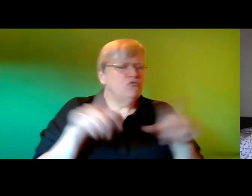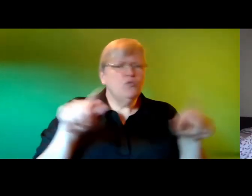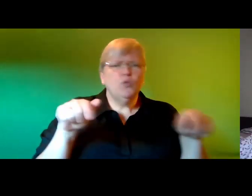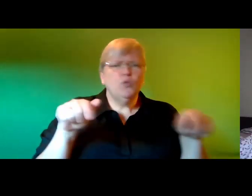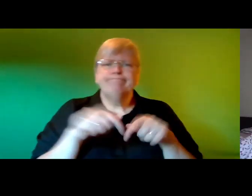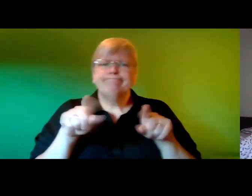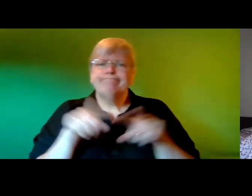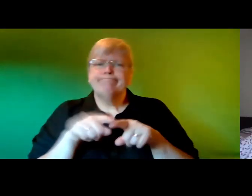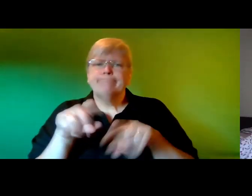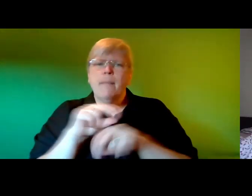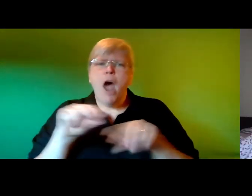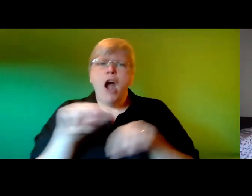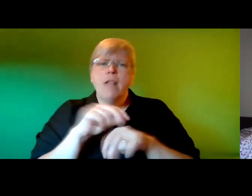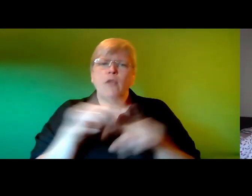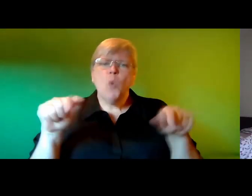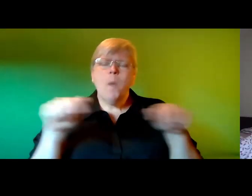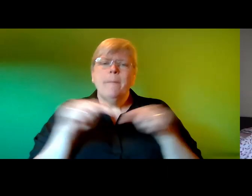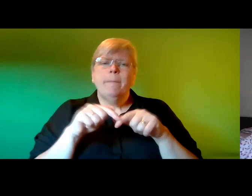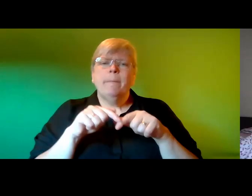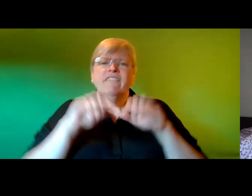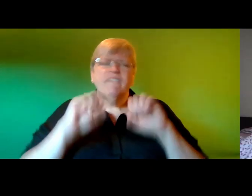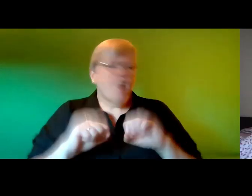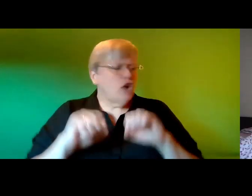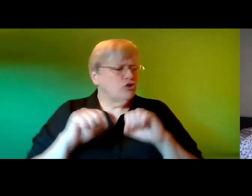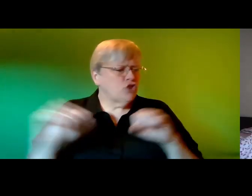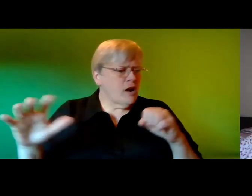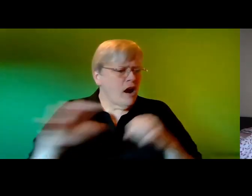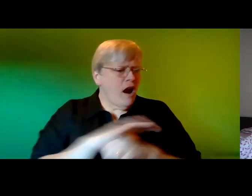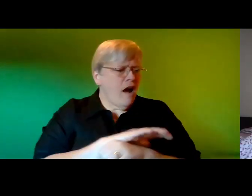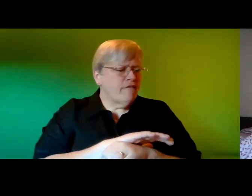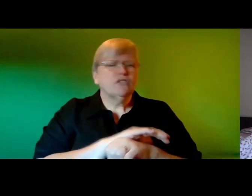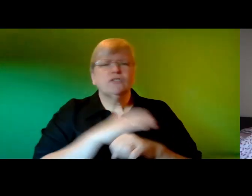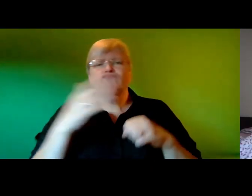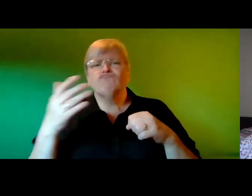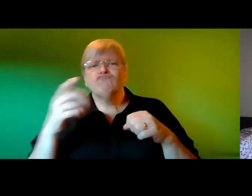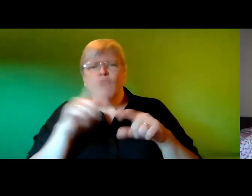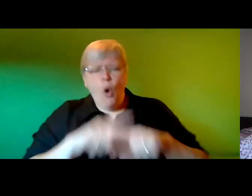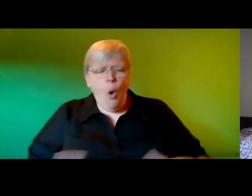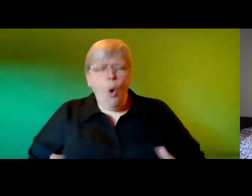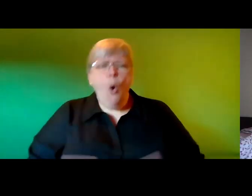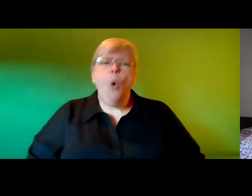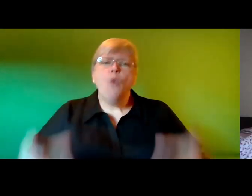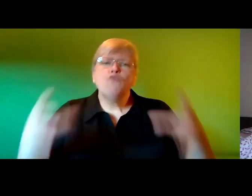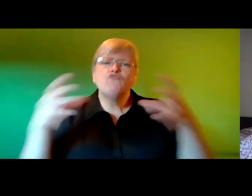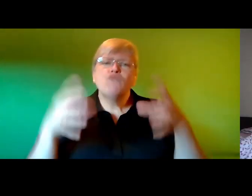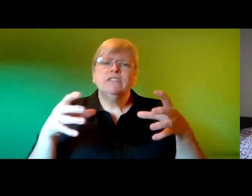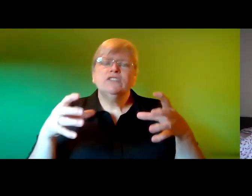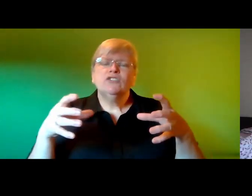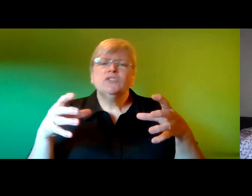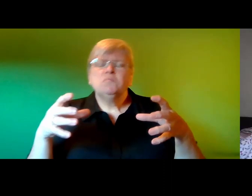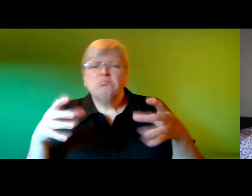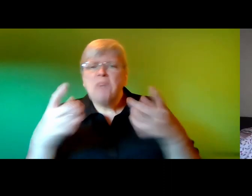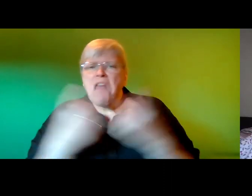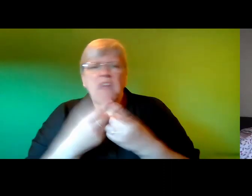of sorts there was an assortment of furnishings covered in cauldrons vials and instruments the likes of which he had never seen before